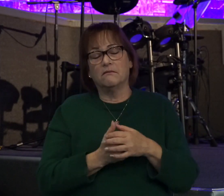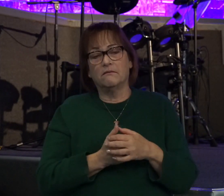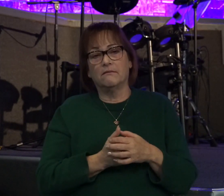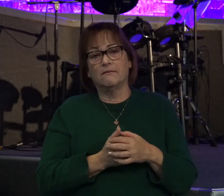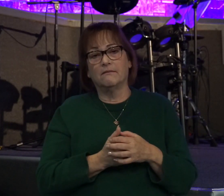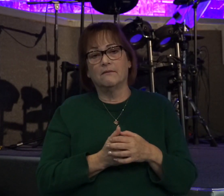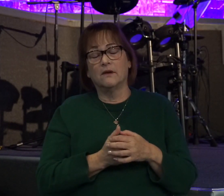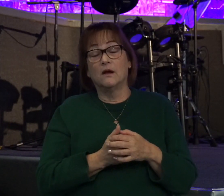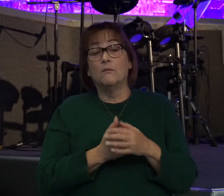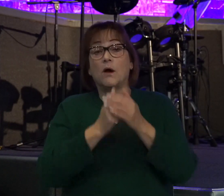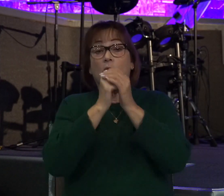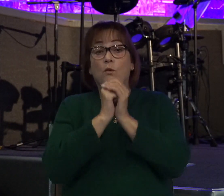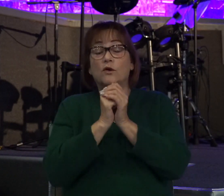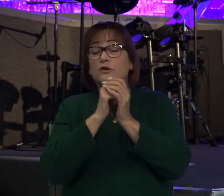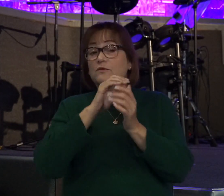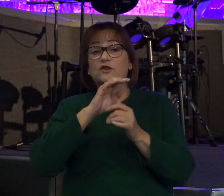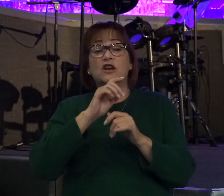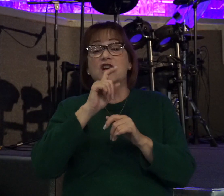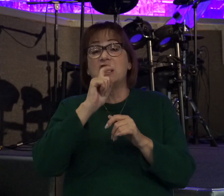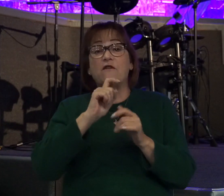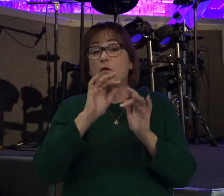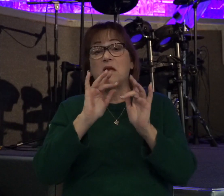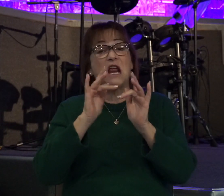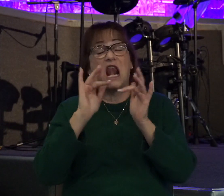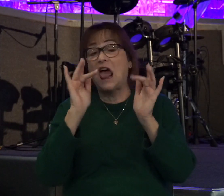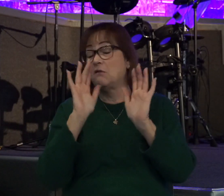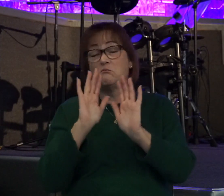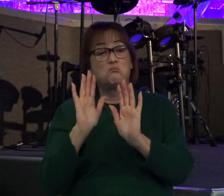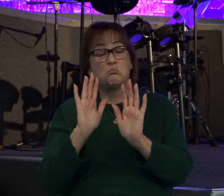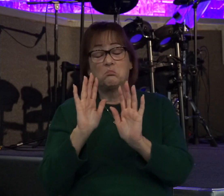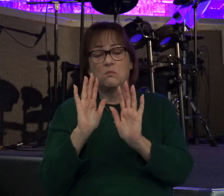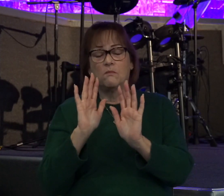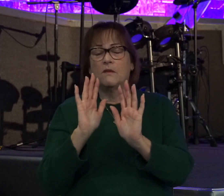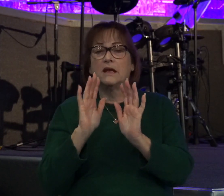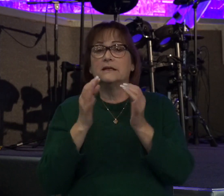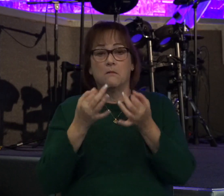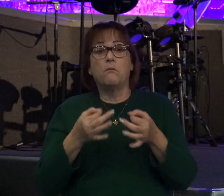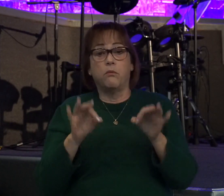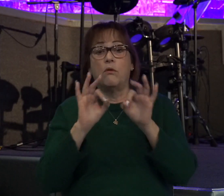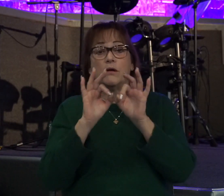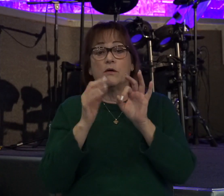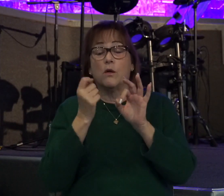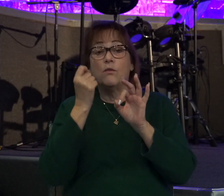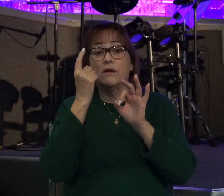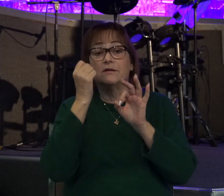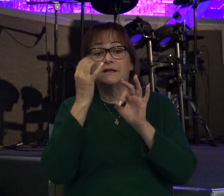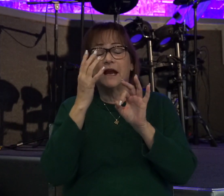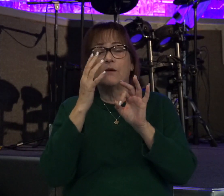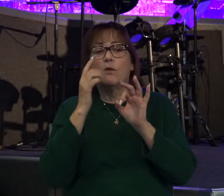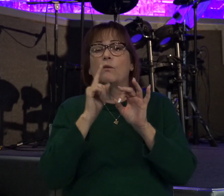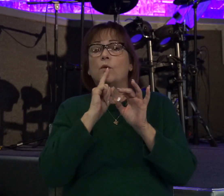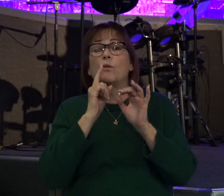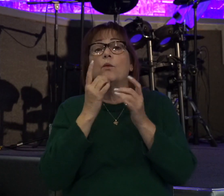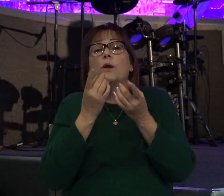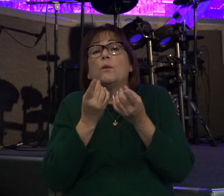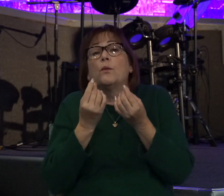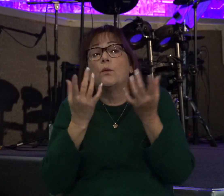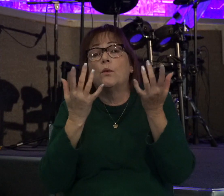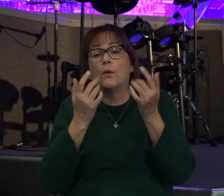But worship should never be taken lightly. And it's important we understand what we're really doing when we're standing